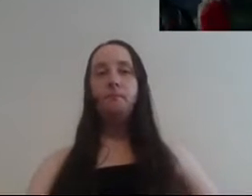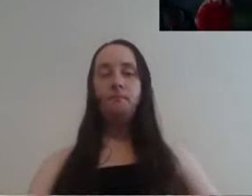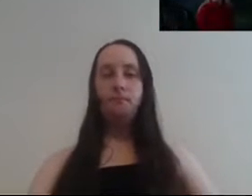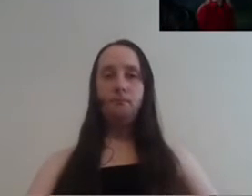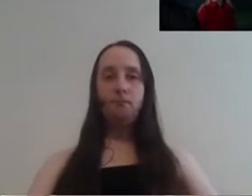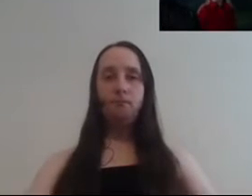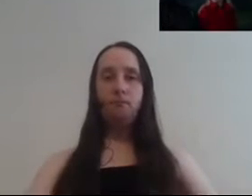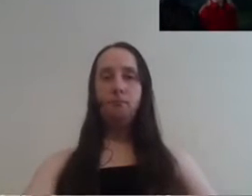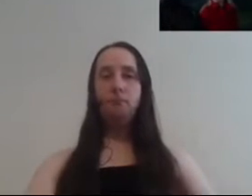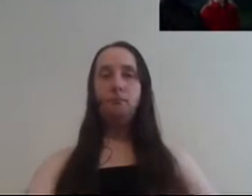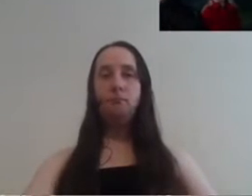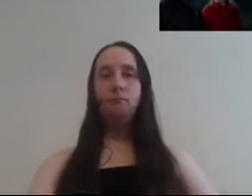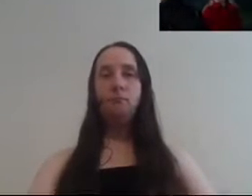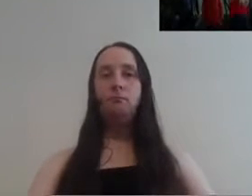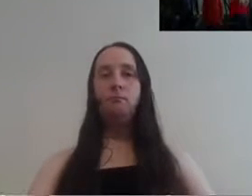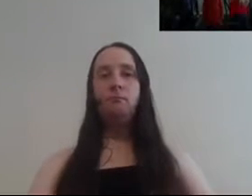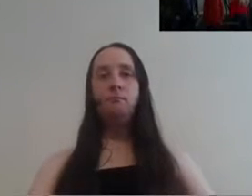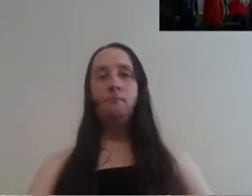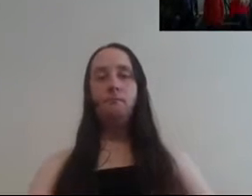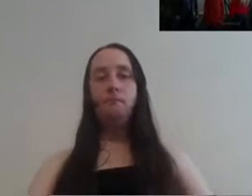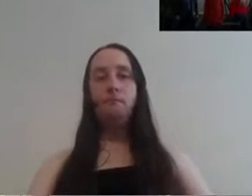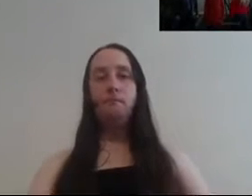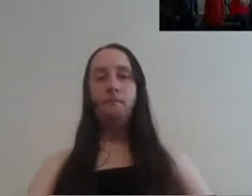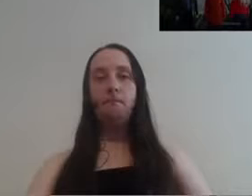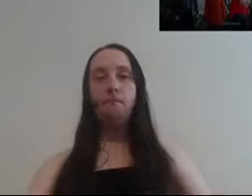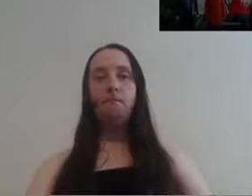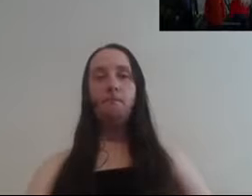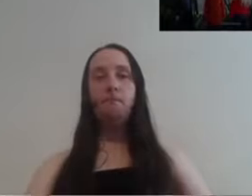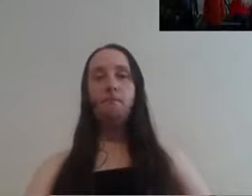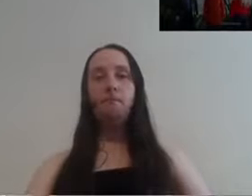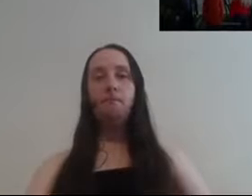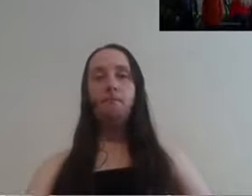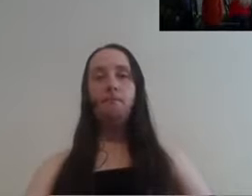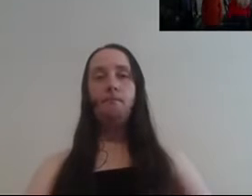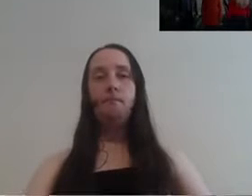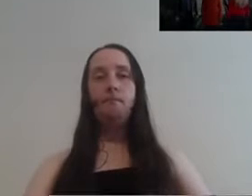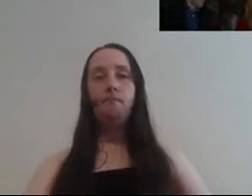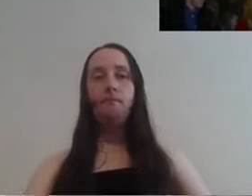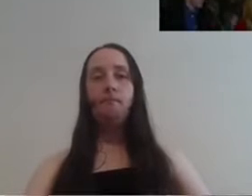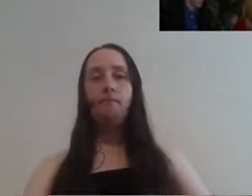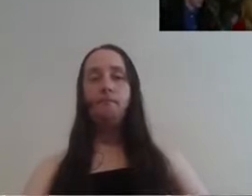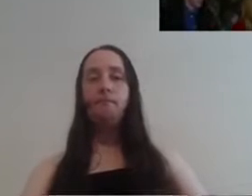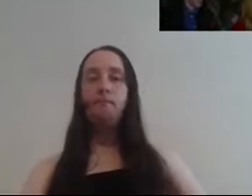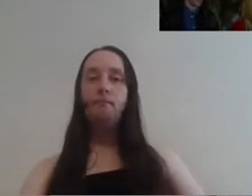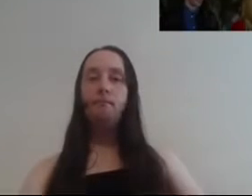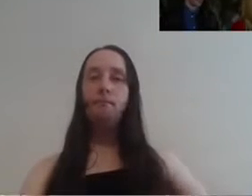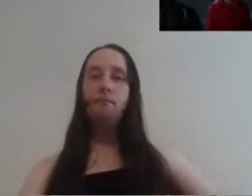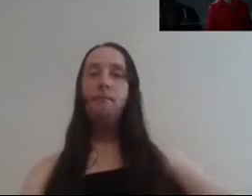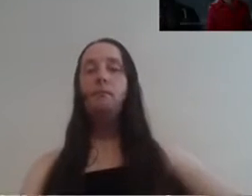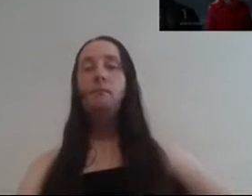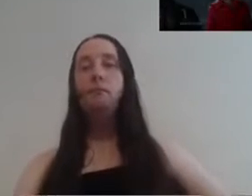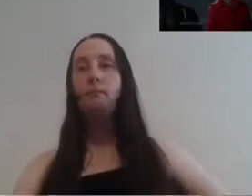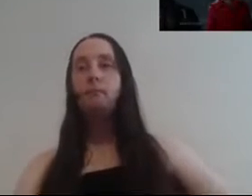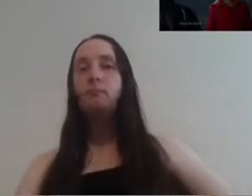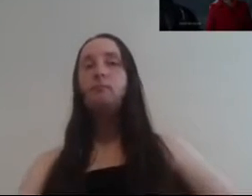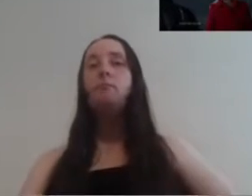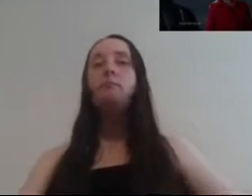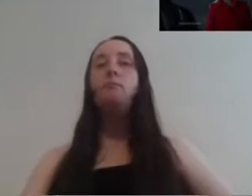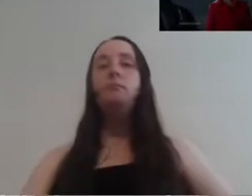what we met him a long time ago before you were born here manipulate us it's because of